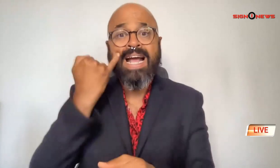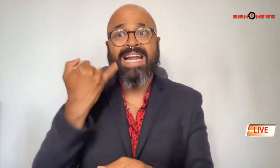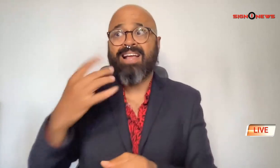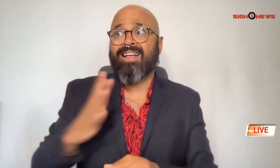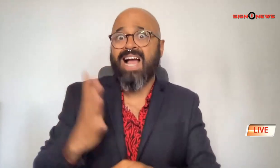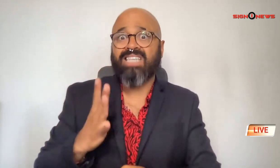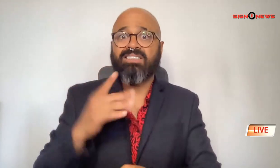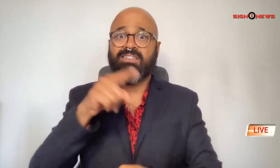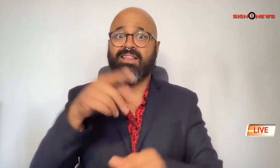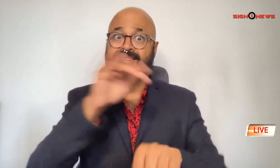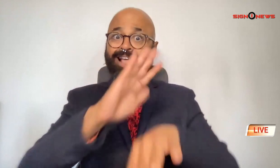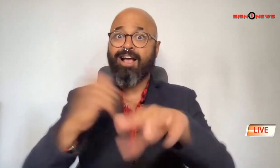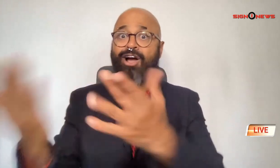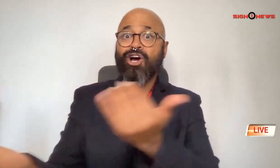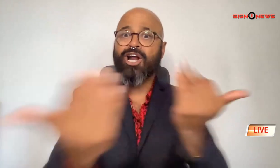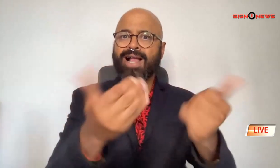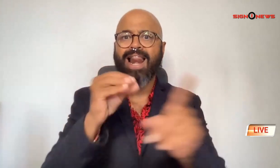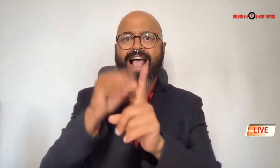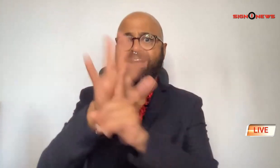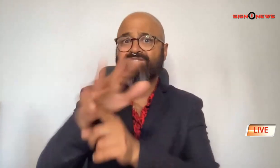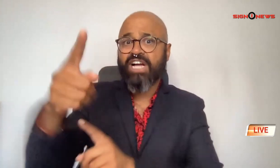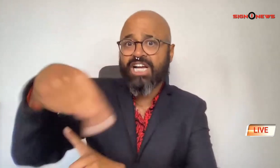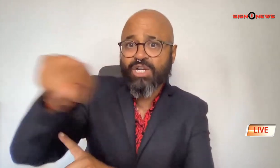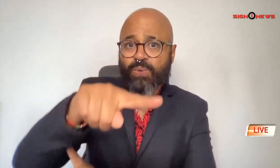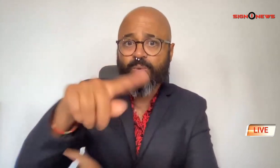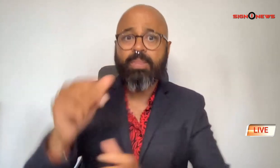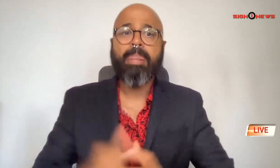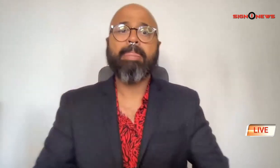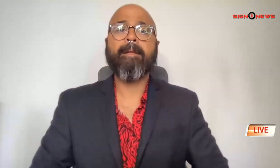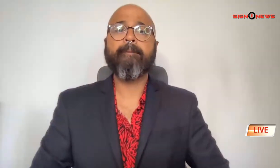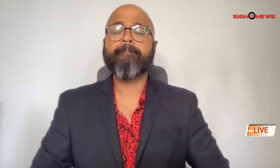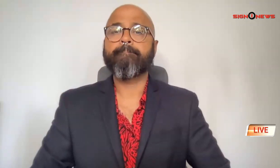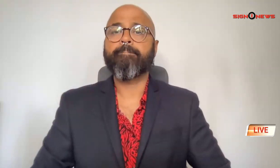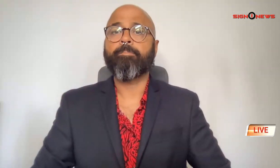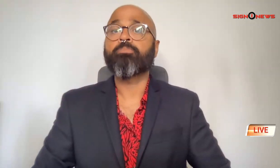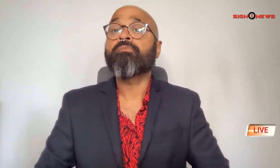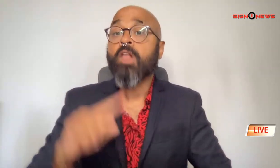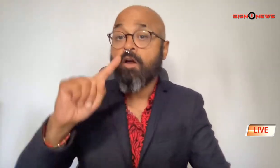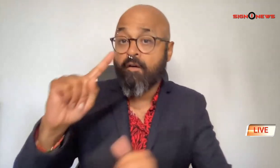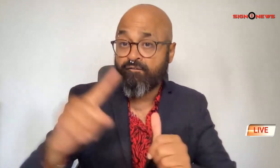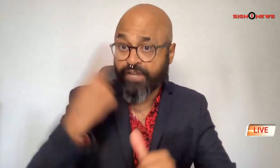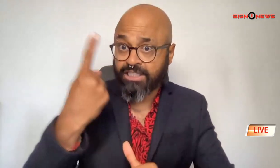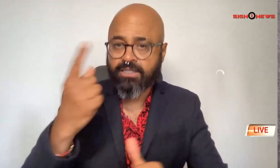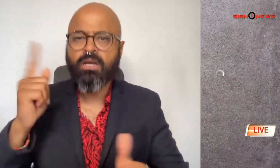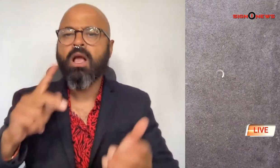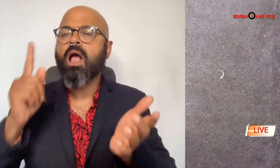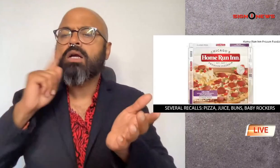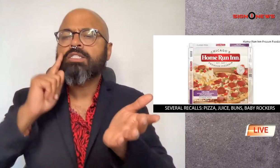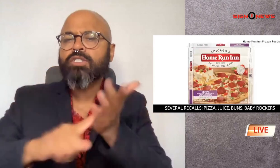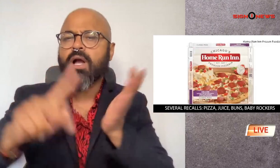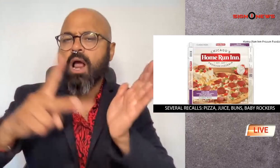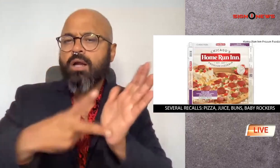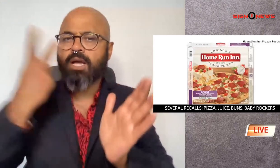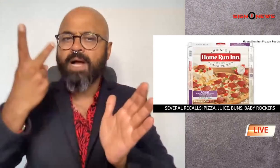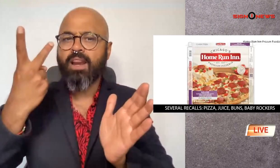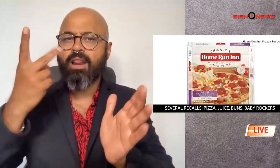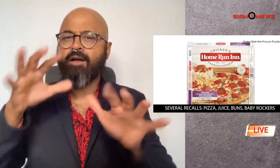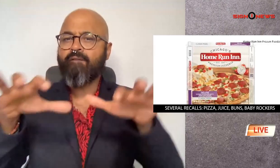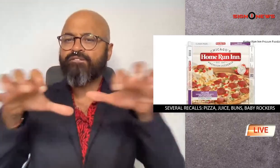the recall affects you first double check your frozen pizza